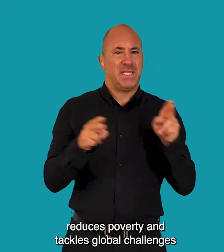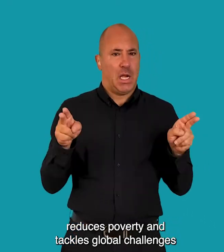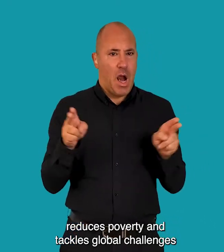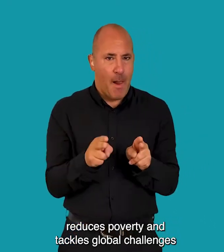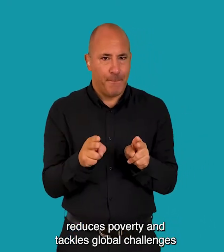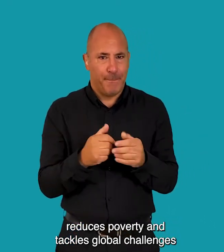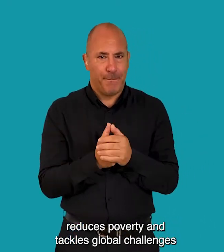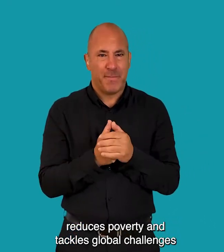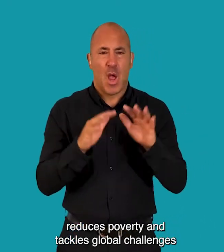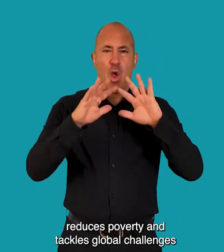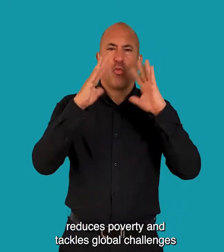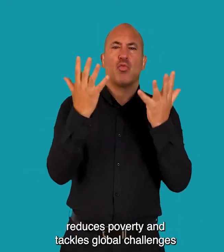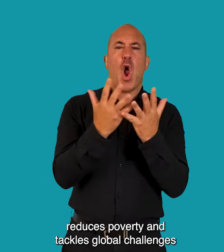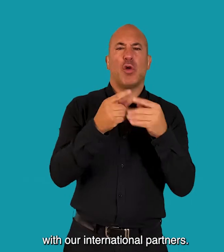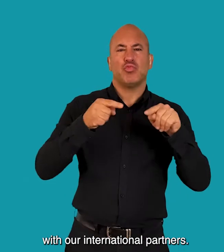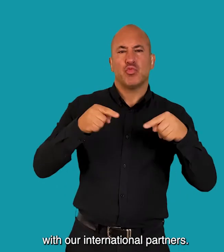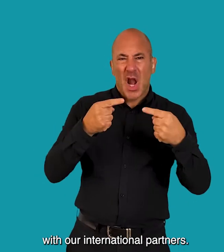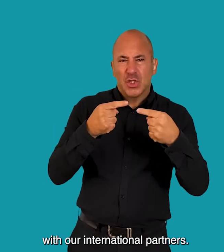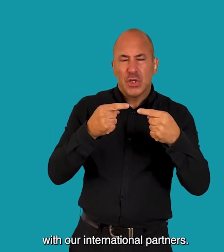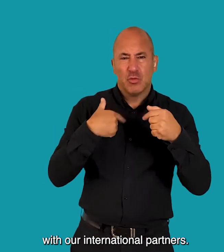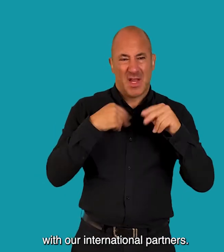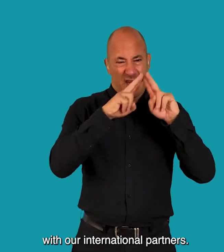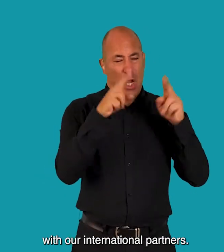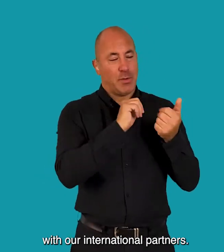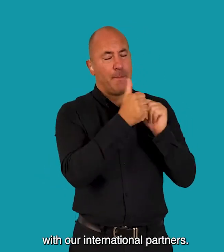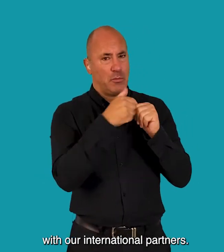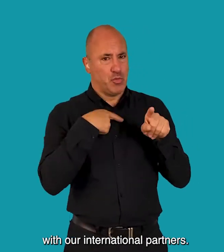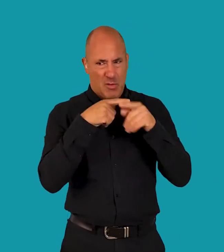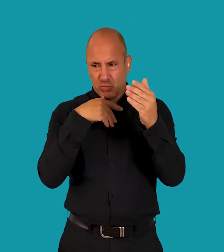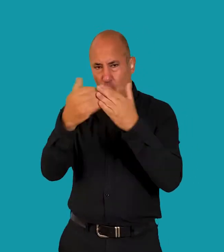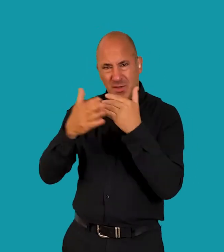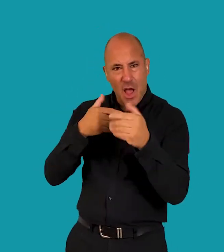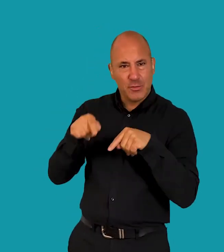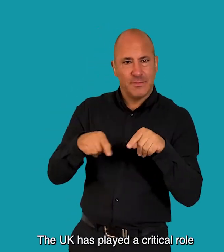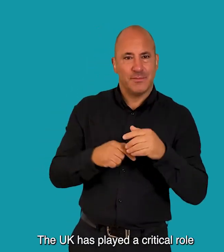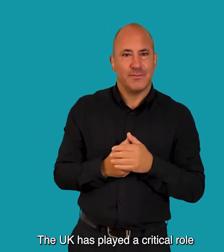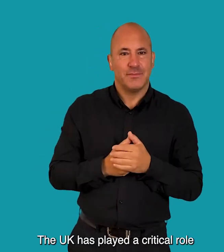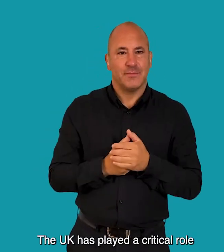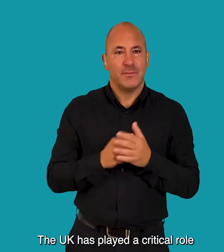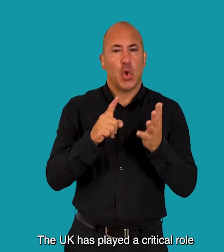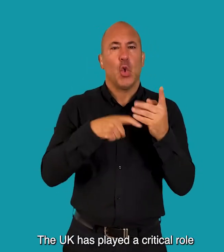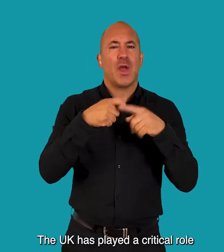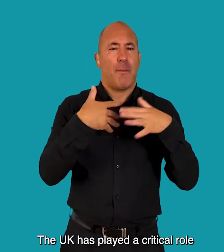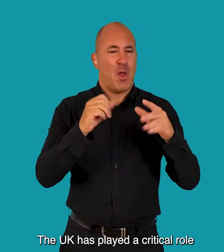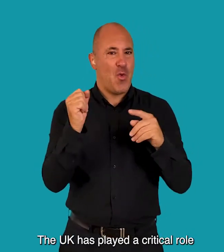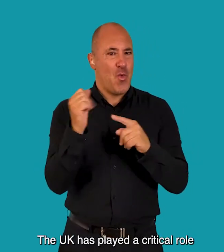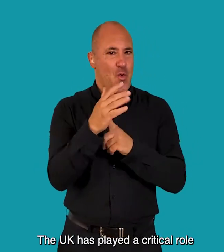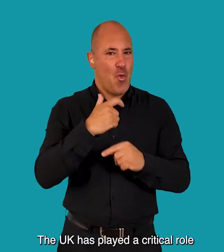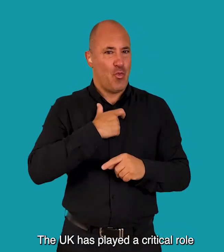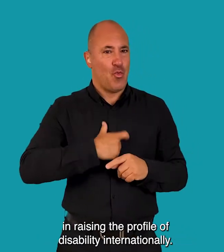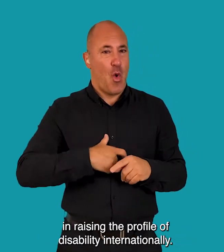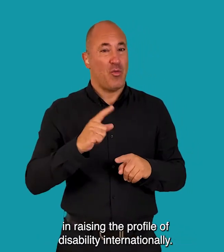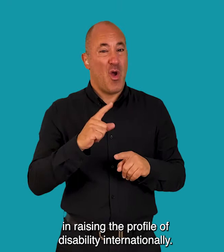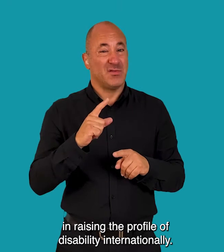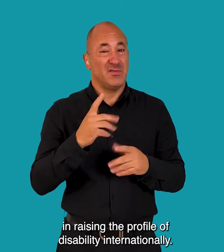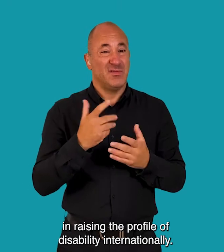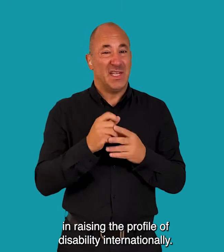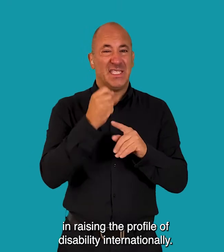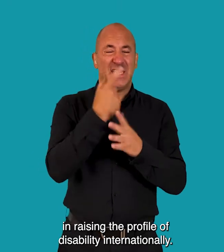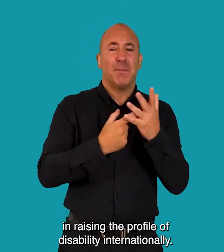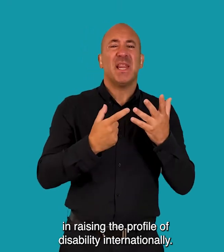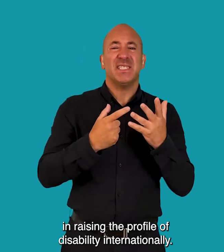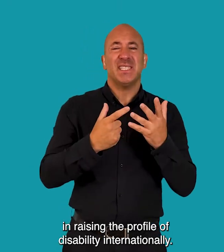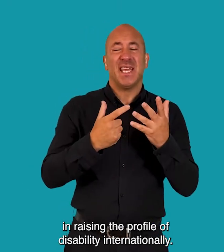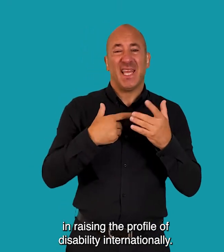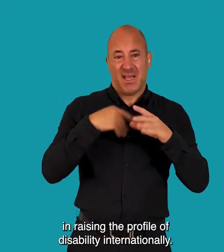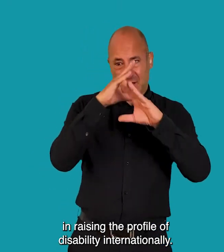and tackles global challenges with our international partners The UK has played a critical role in raising the